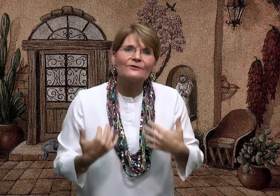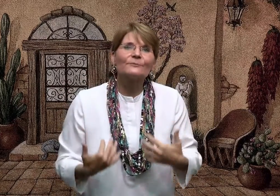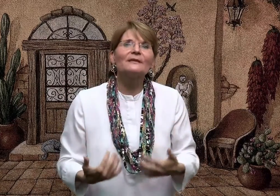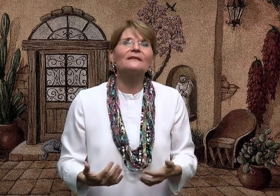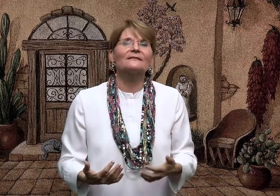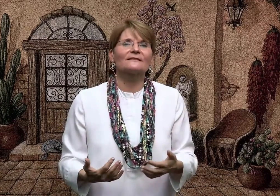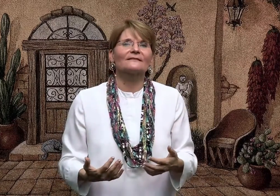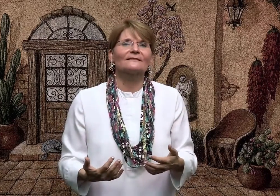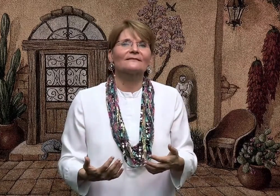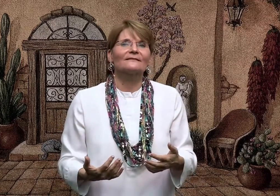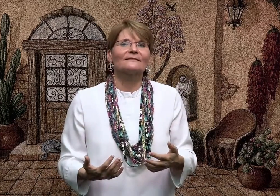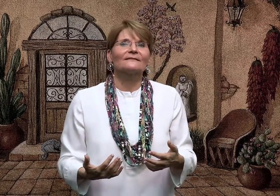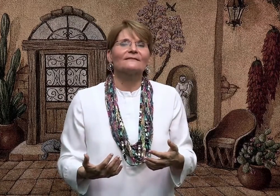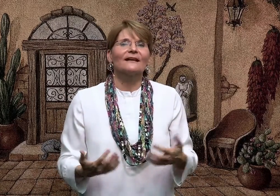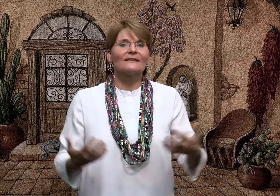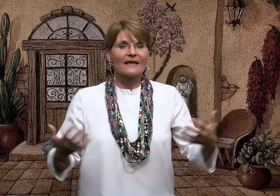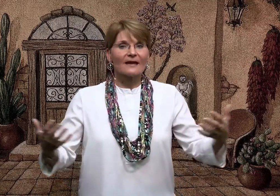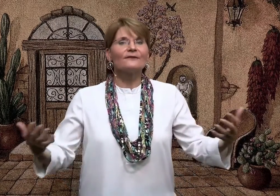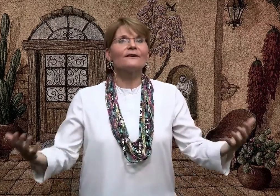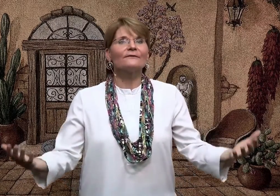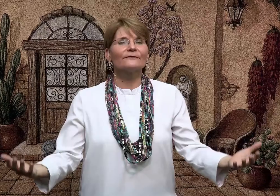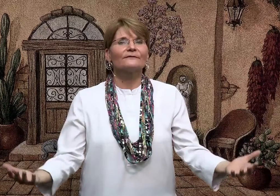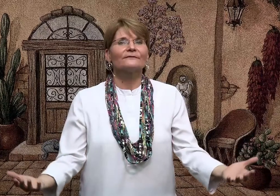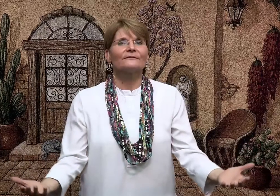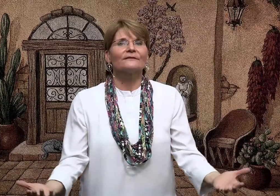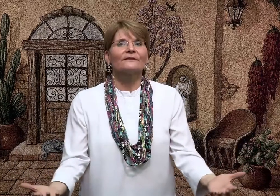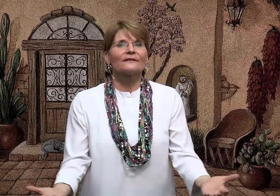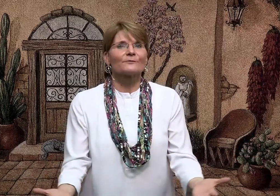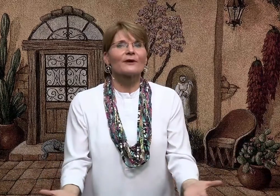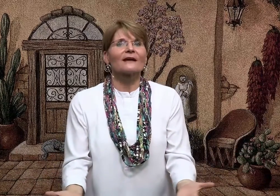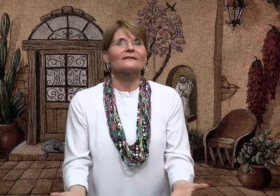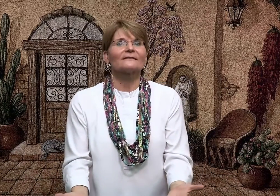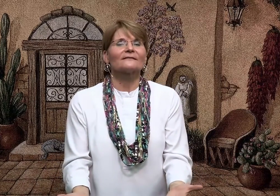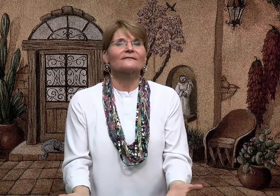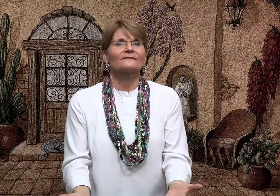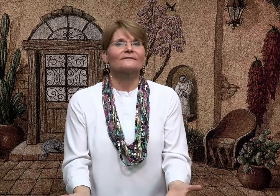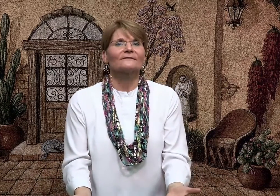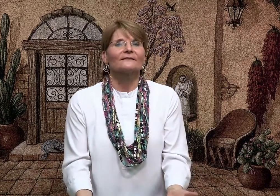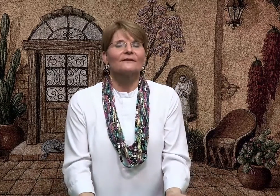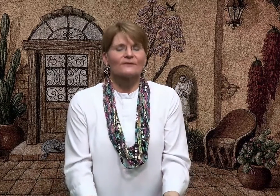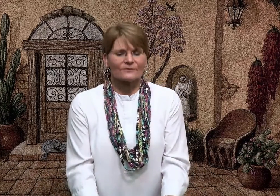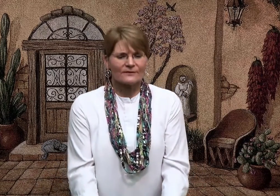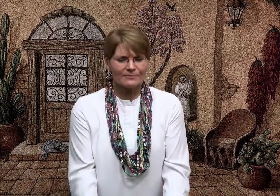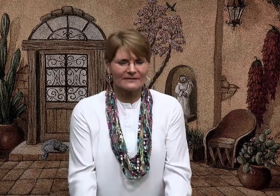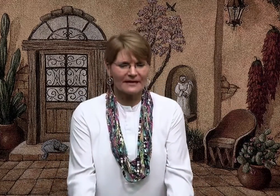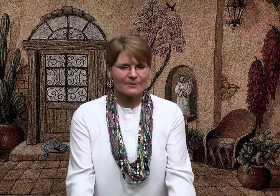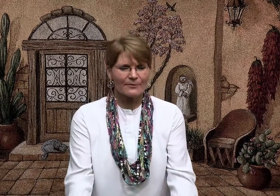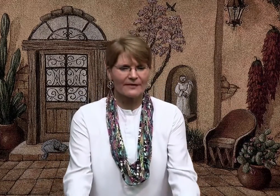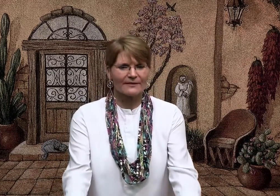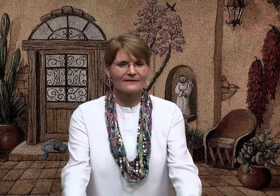peace at the end of this practice. So simply take a breath in